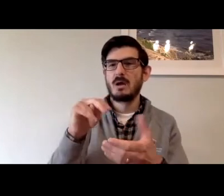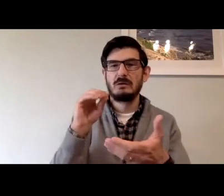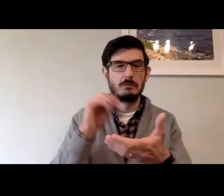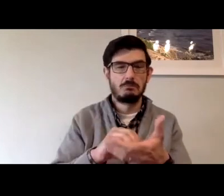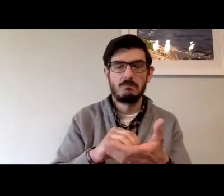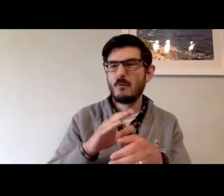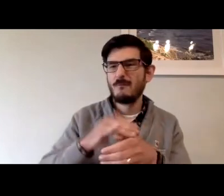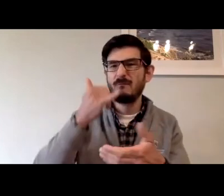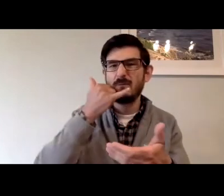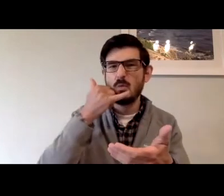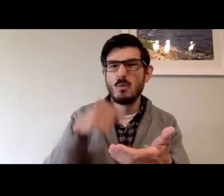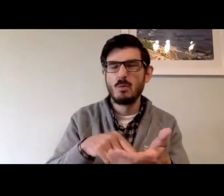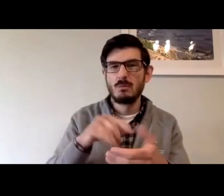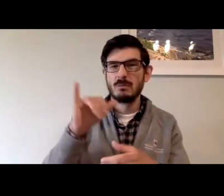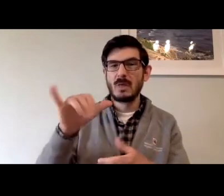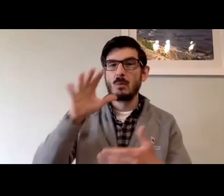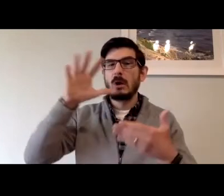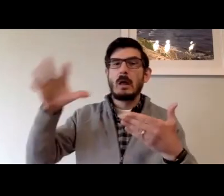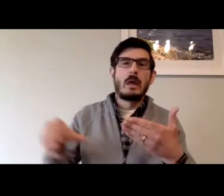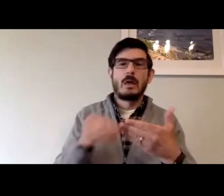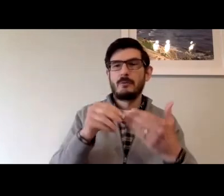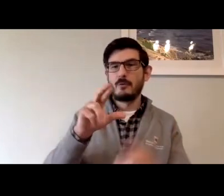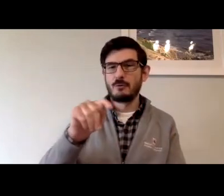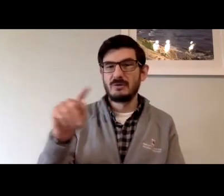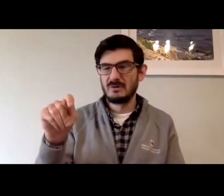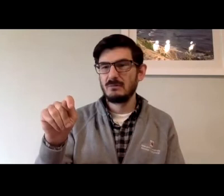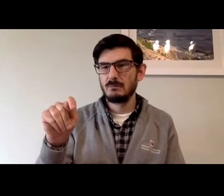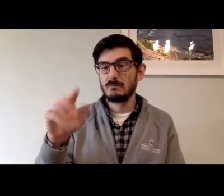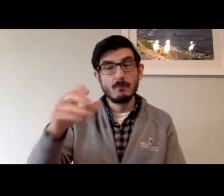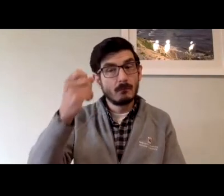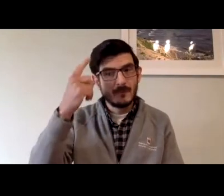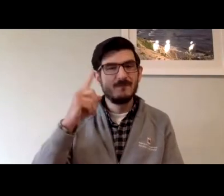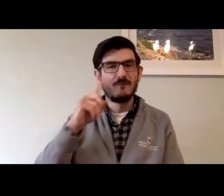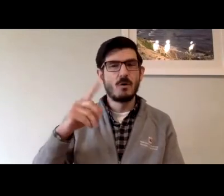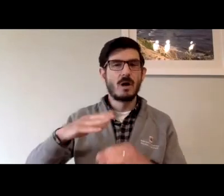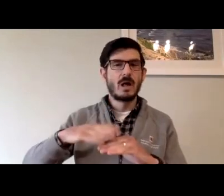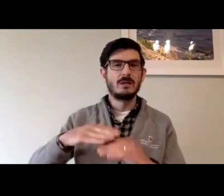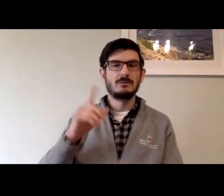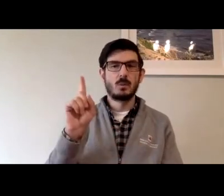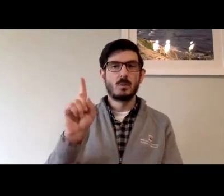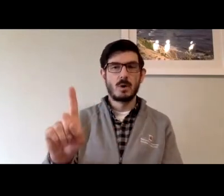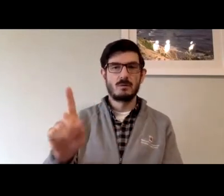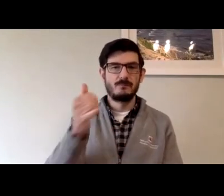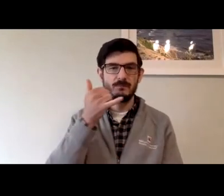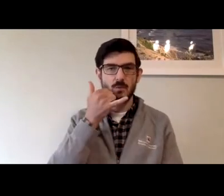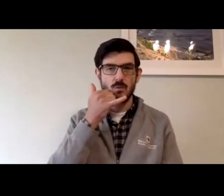or some kind of plugin that would go on the device itself that would enable RTT.